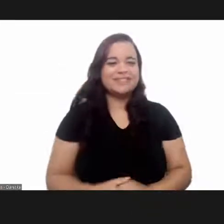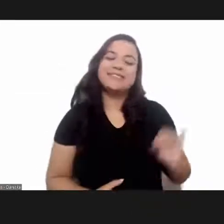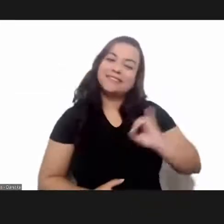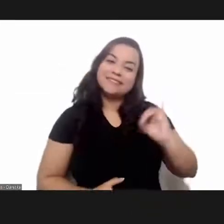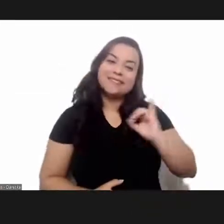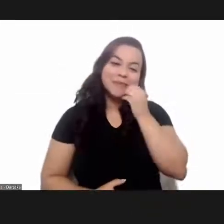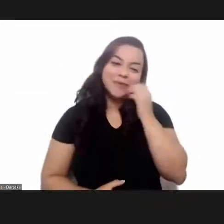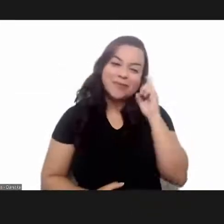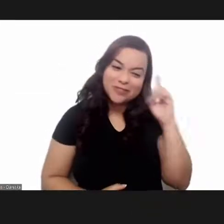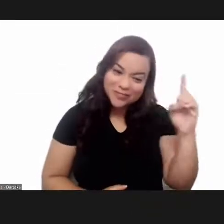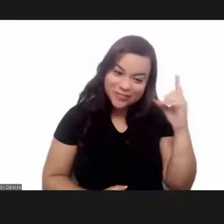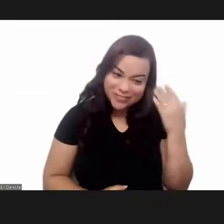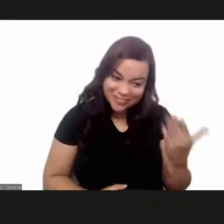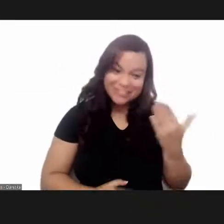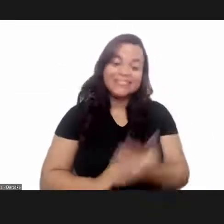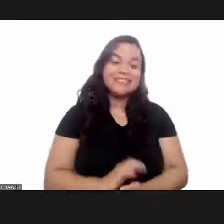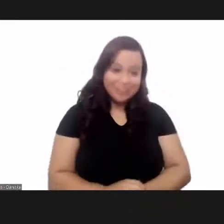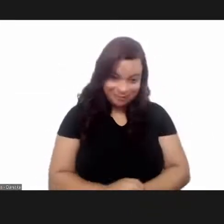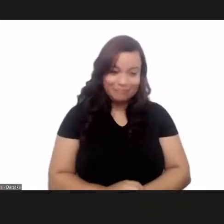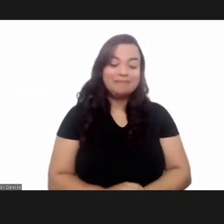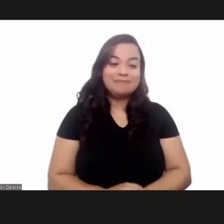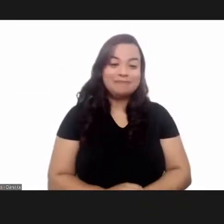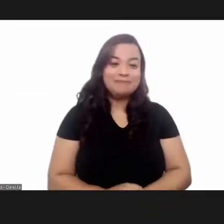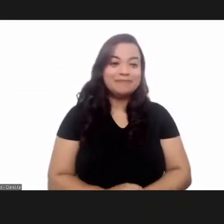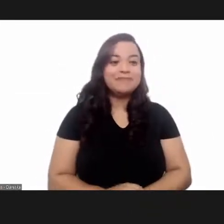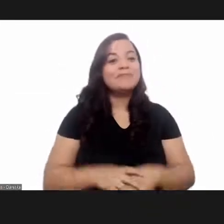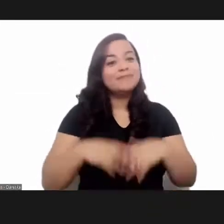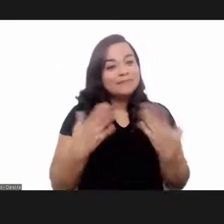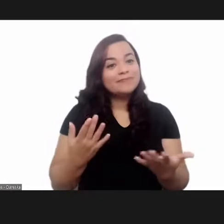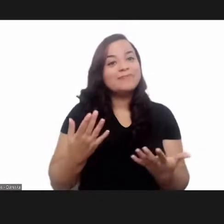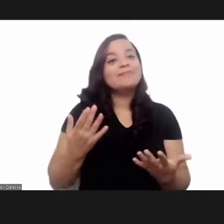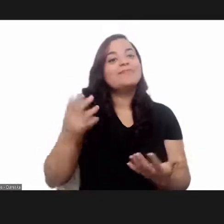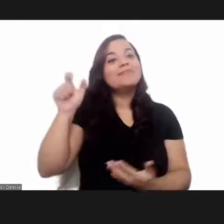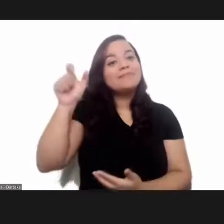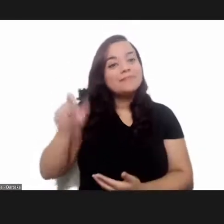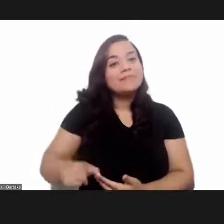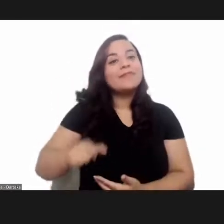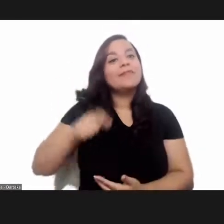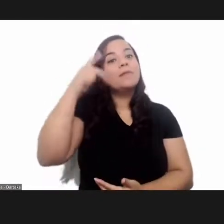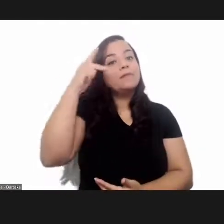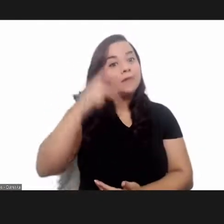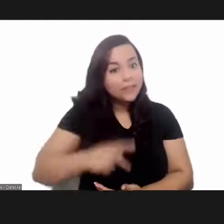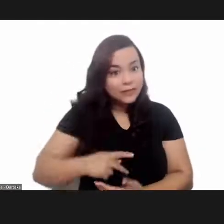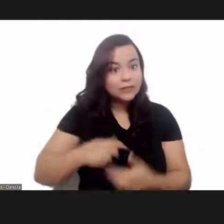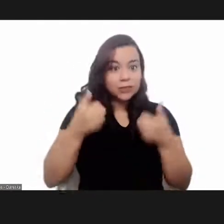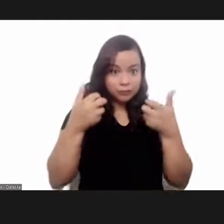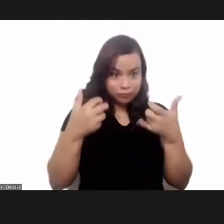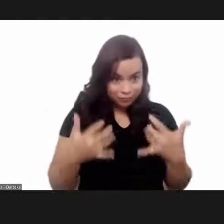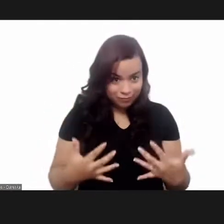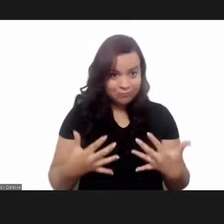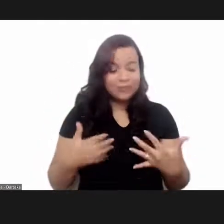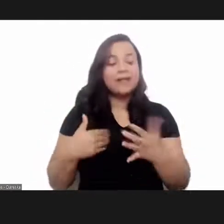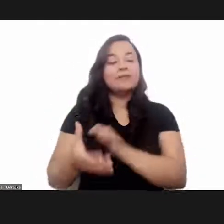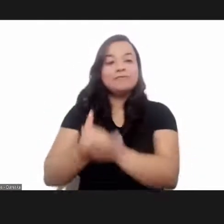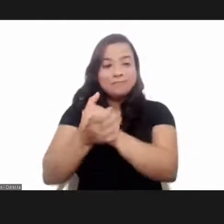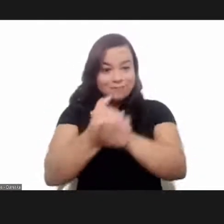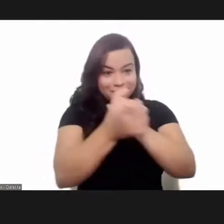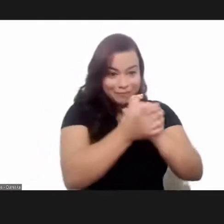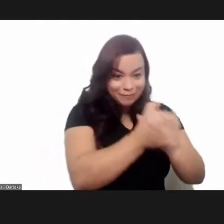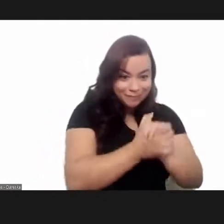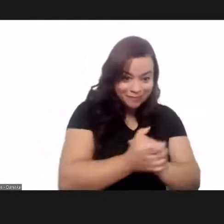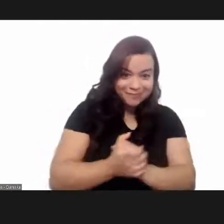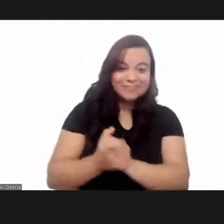Good morning. Allow me to salute President Nisa